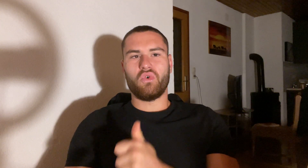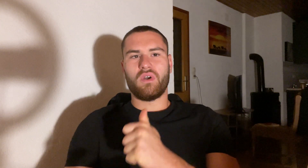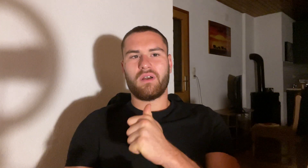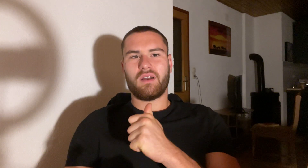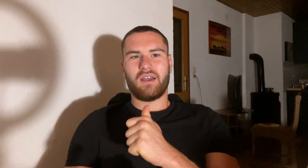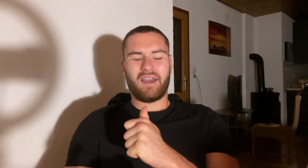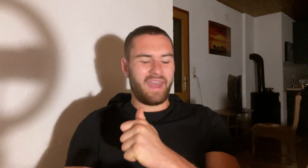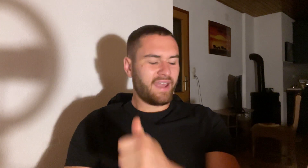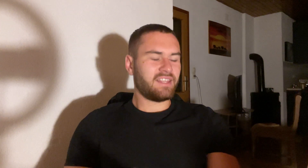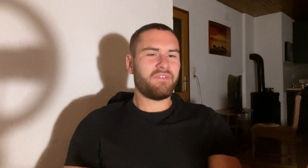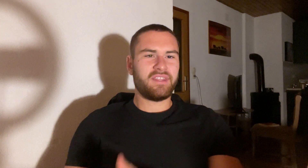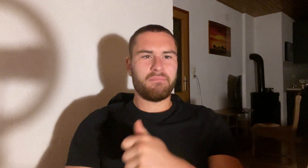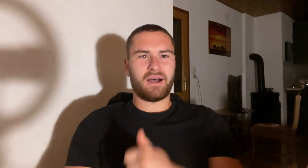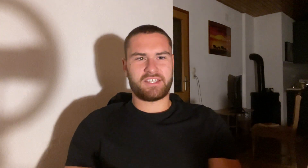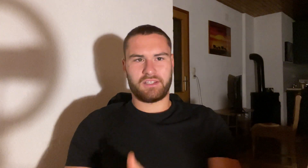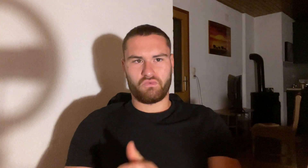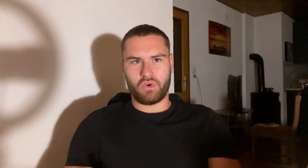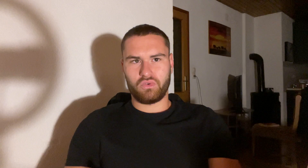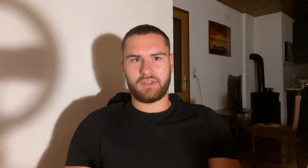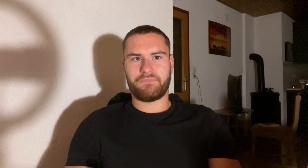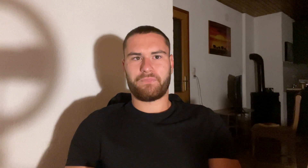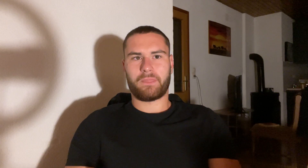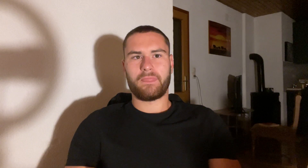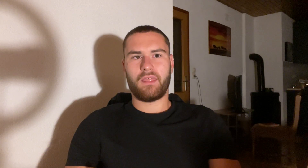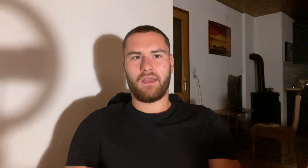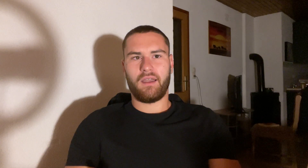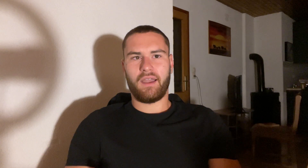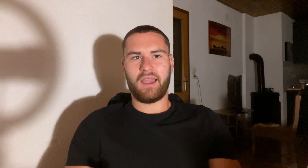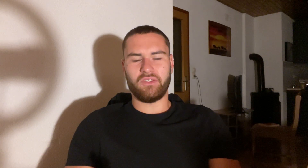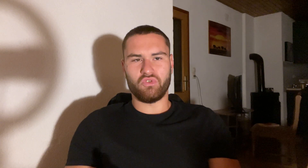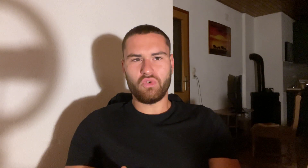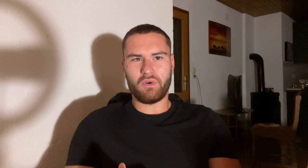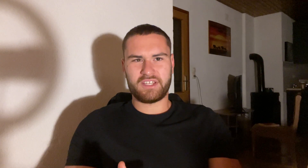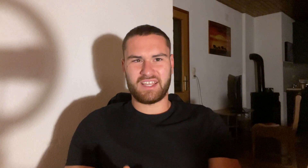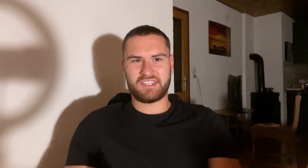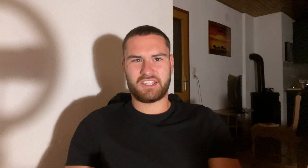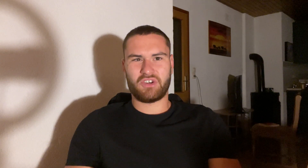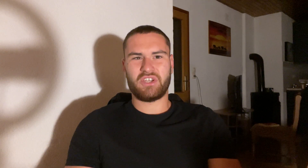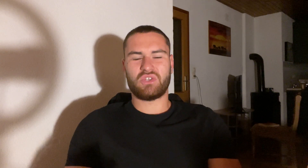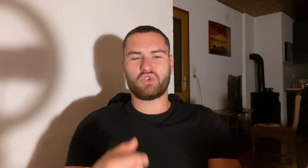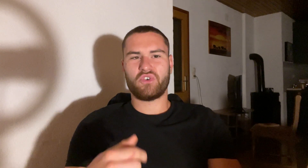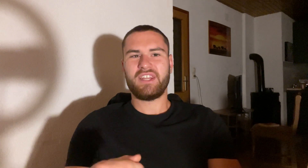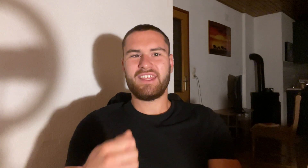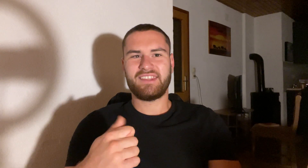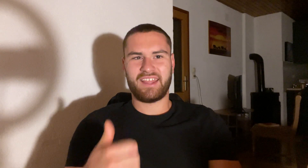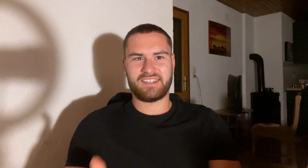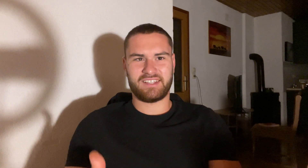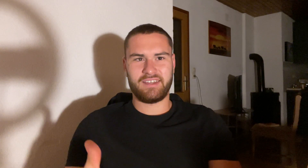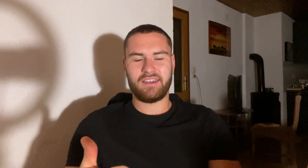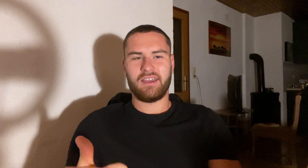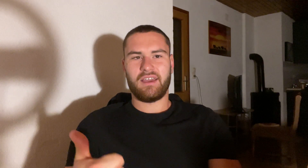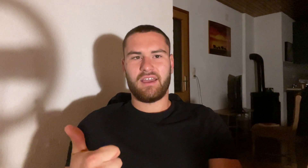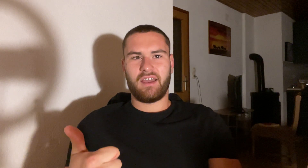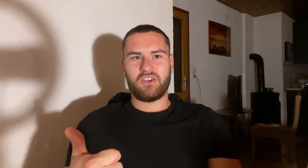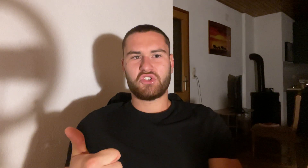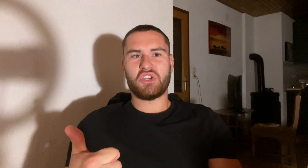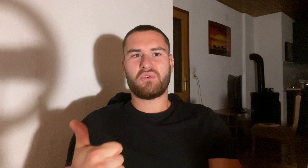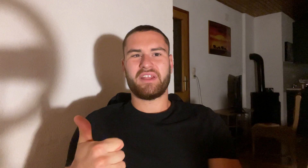activate the muscle growth. And to do what is necessary is to train intensely so you can